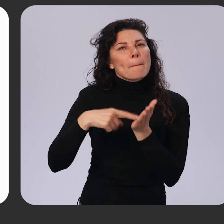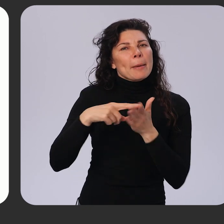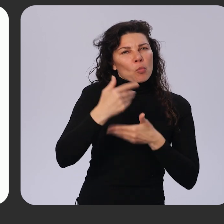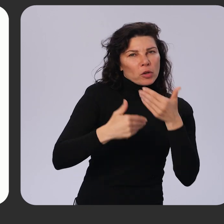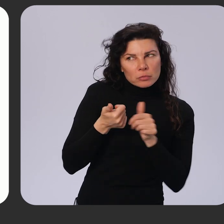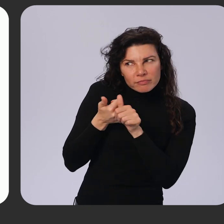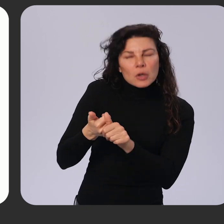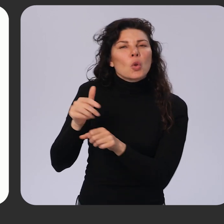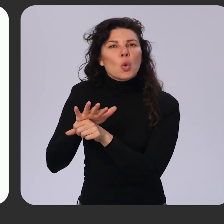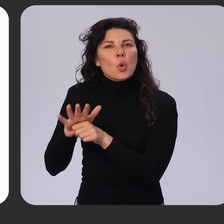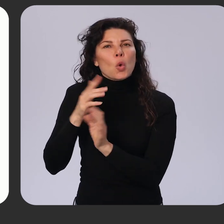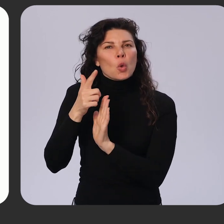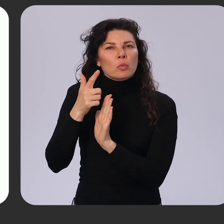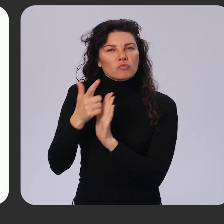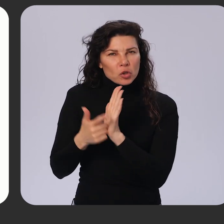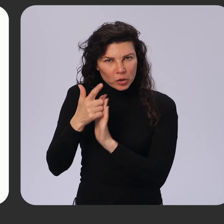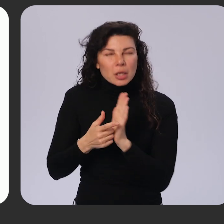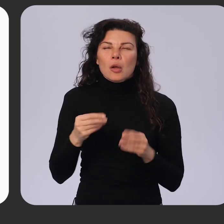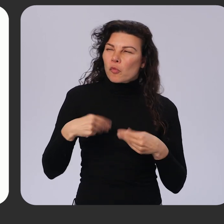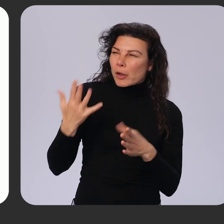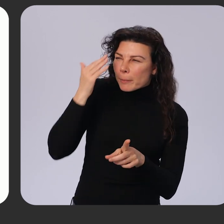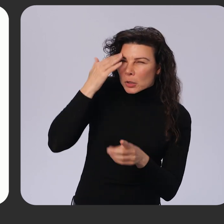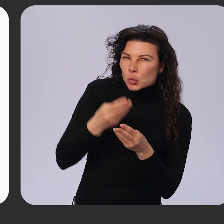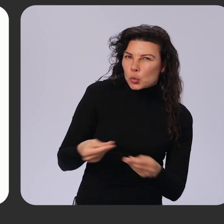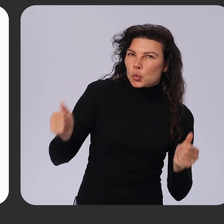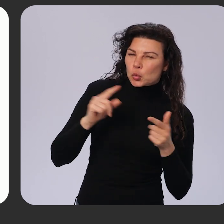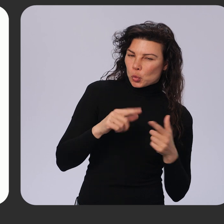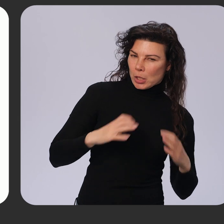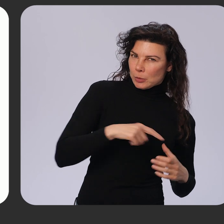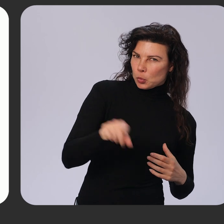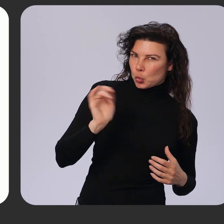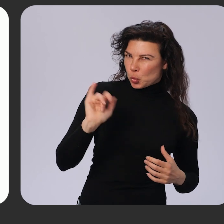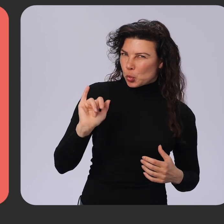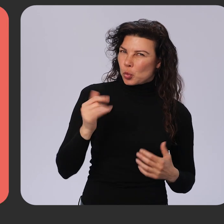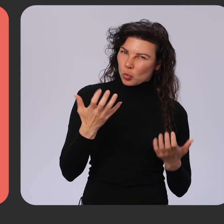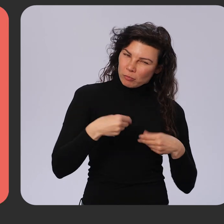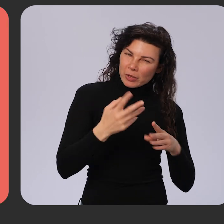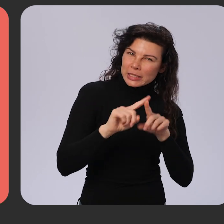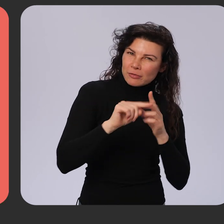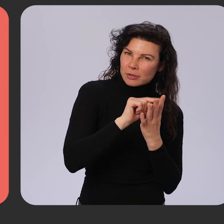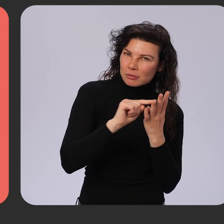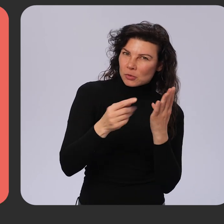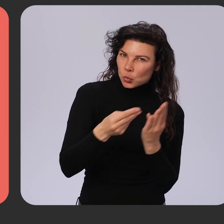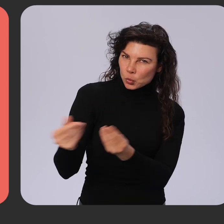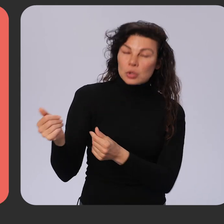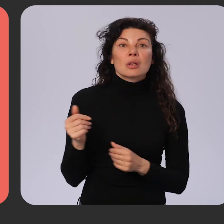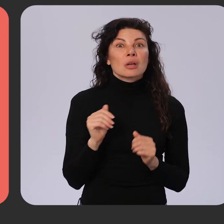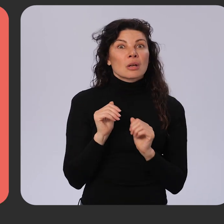regulations and provide familiar solutions to customers across the world. To make the integration